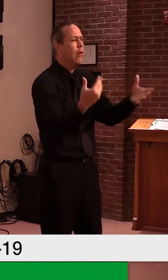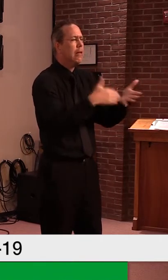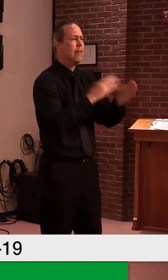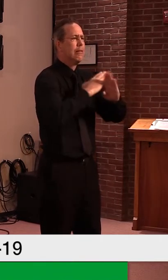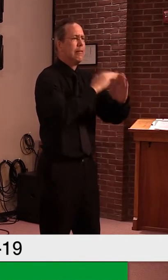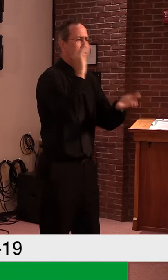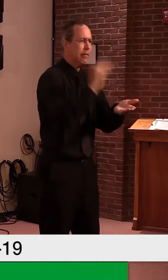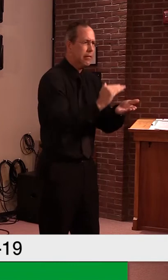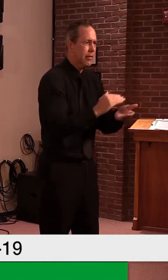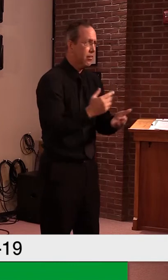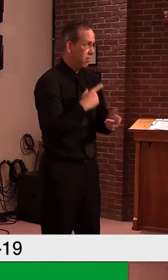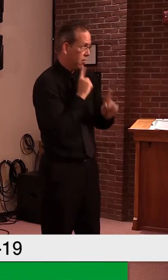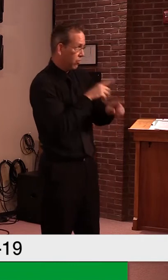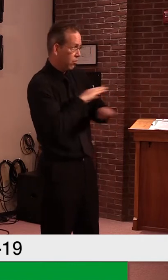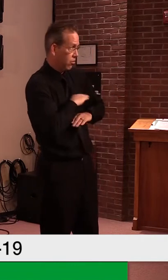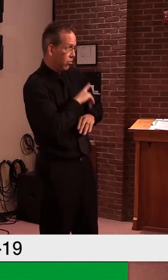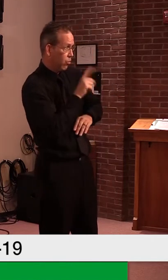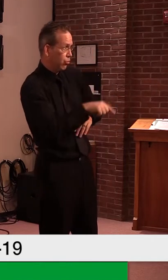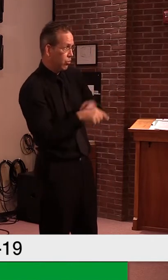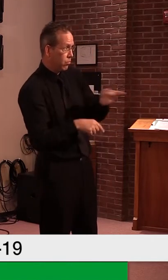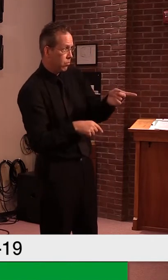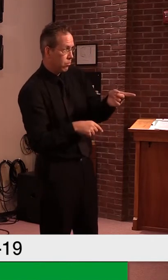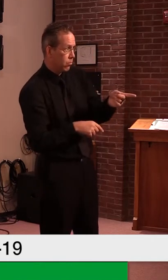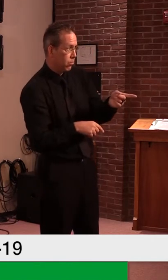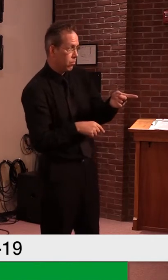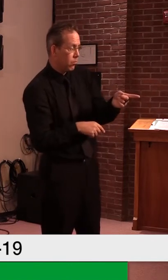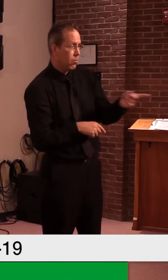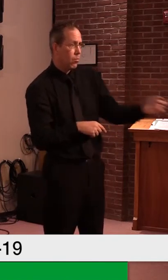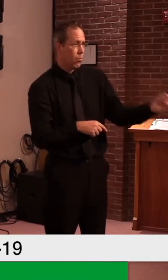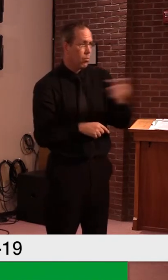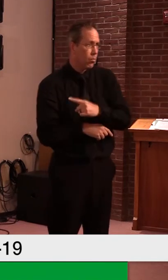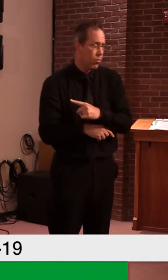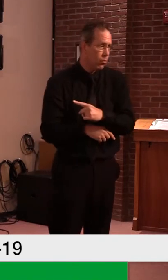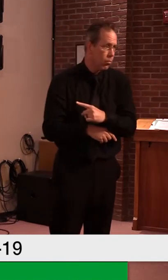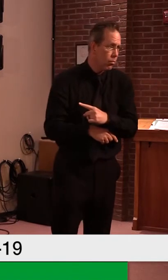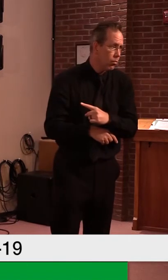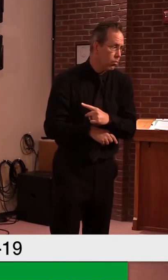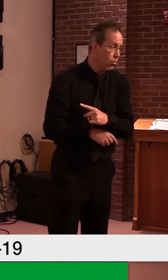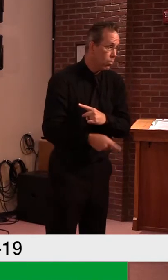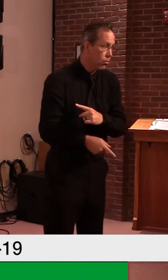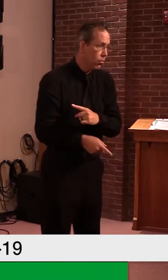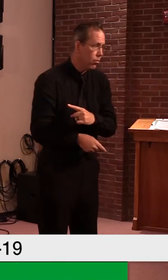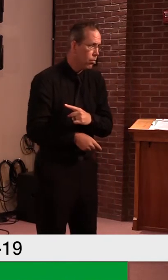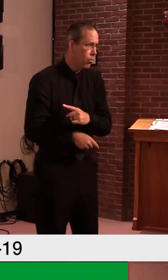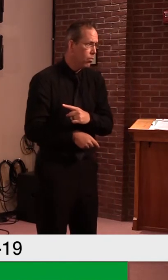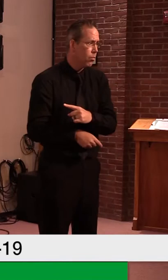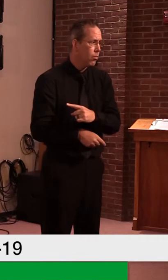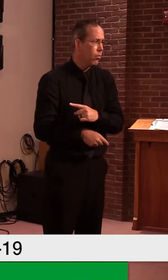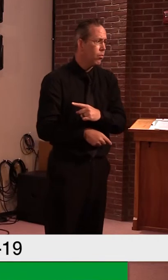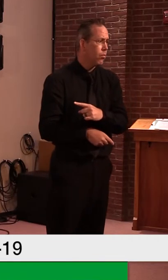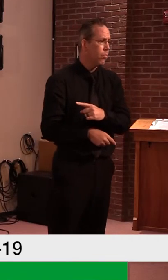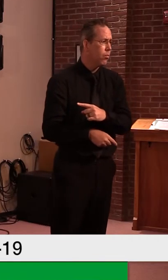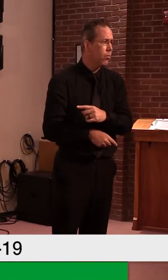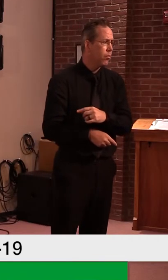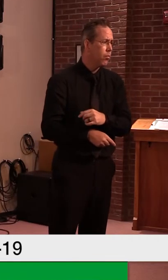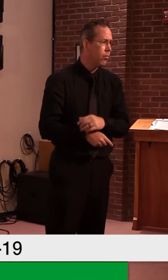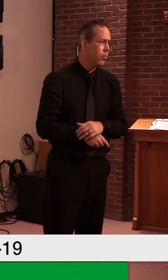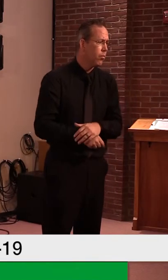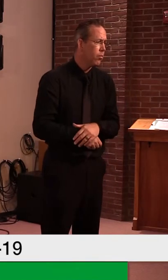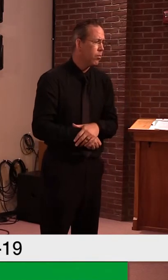Mr. Has the state sent any resources down to help them keep up their testing capacity? Because I know that that was a concern up there. Yeah.